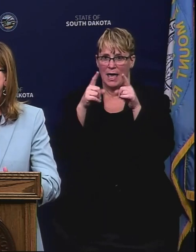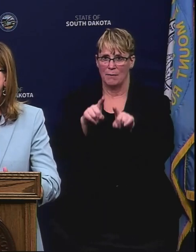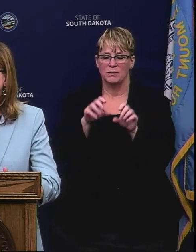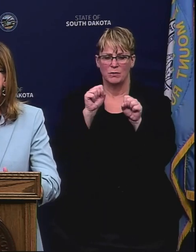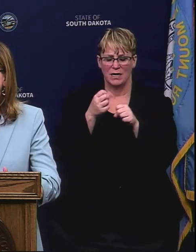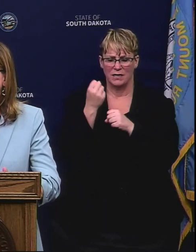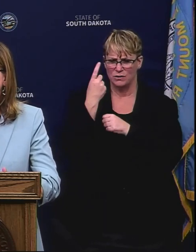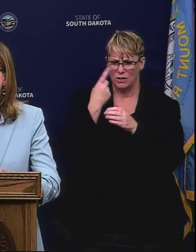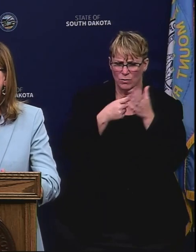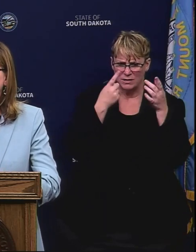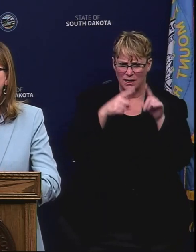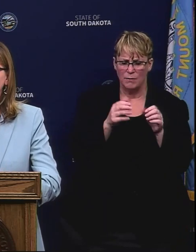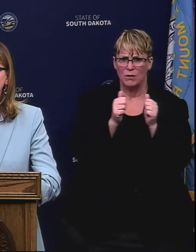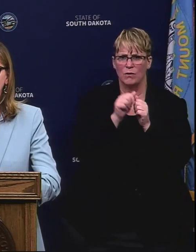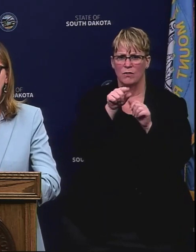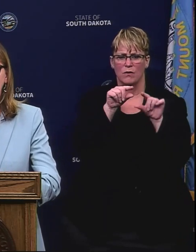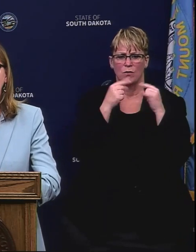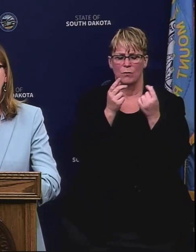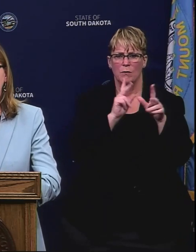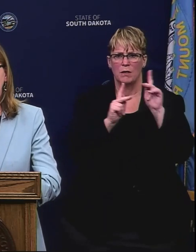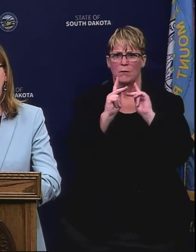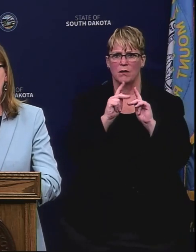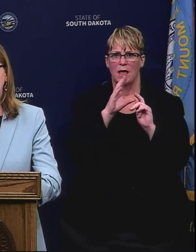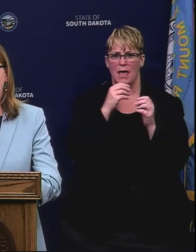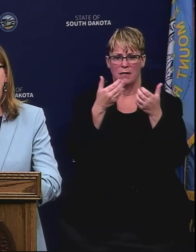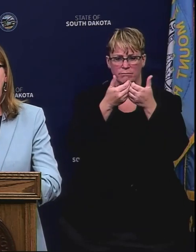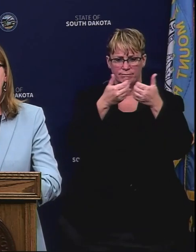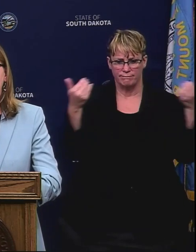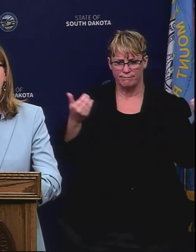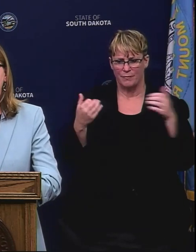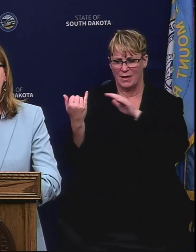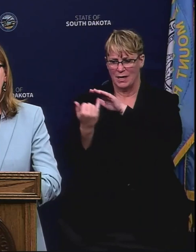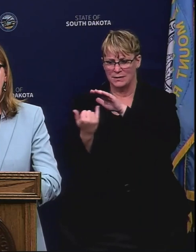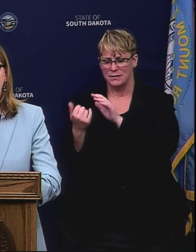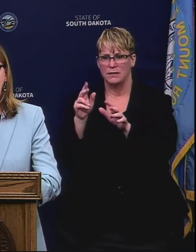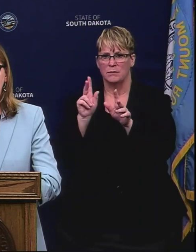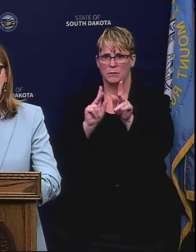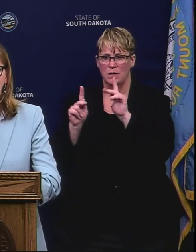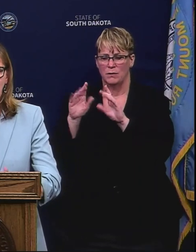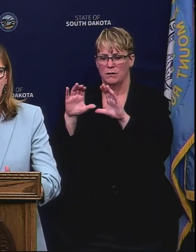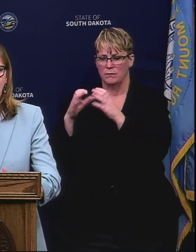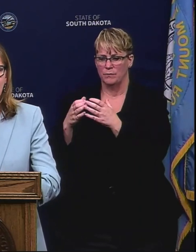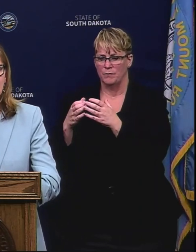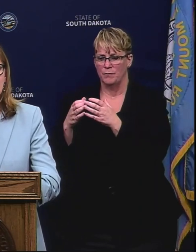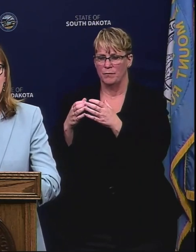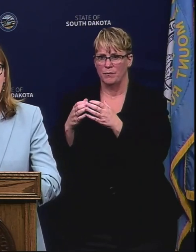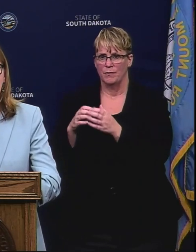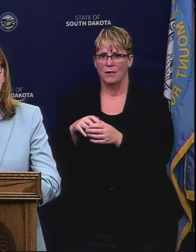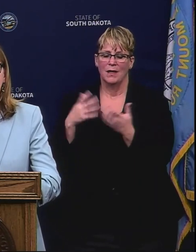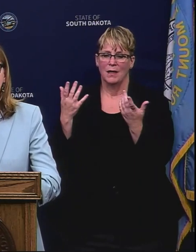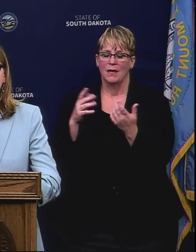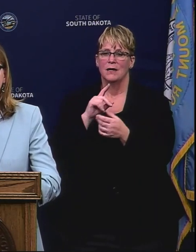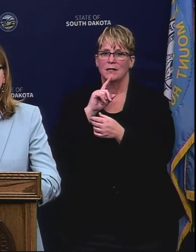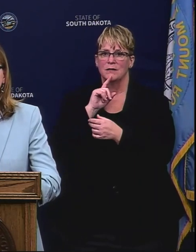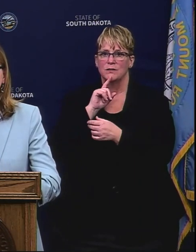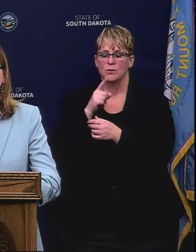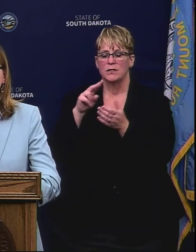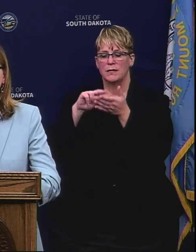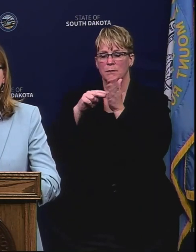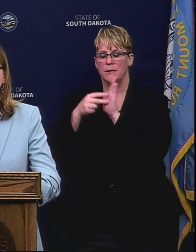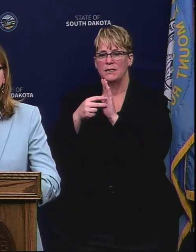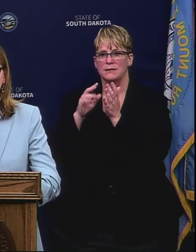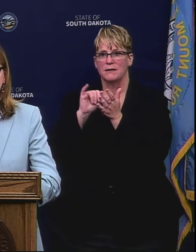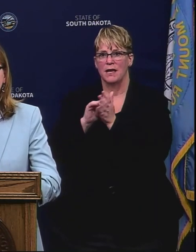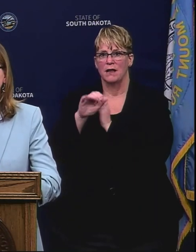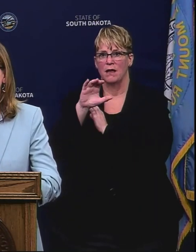can understand what's going on with the population and then isolate those people, which is called cohorting. And so that means,